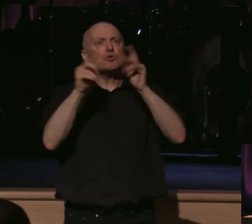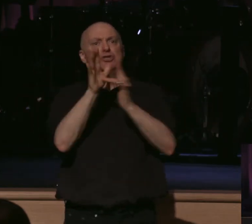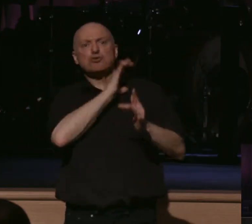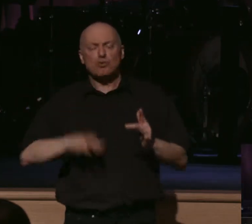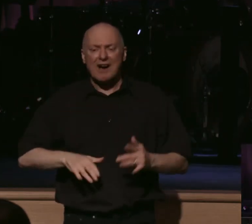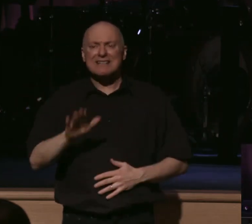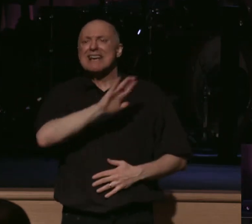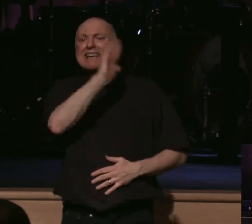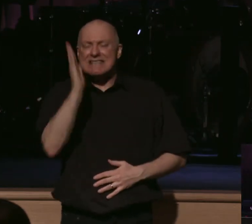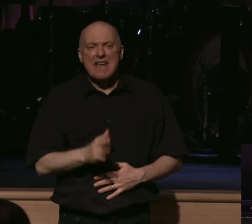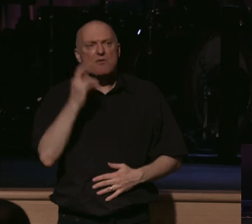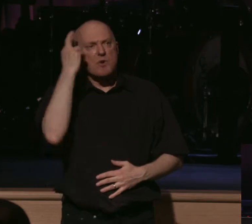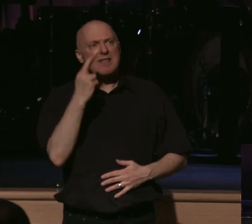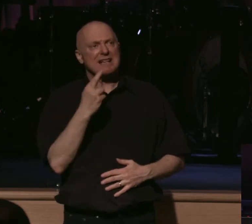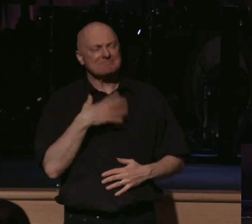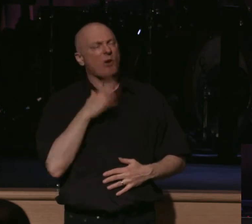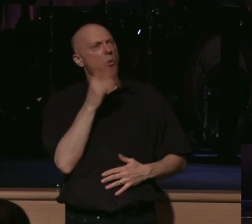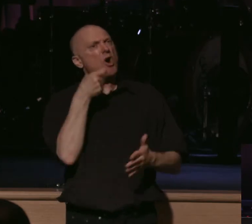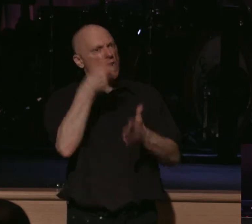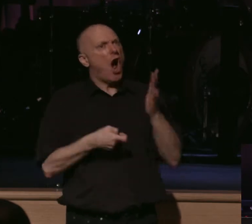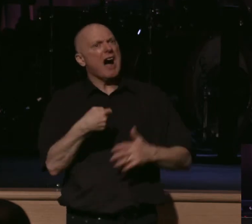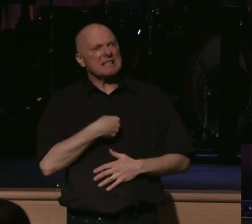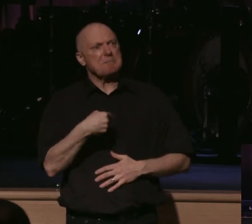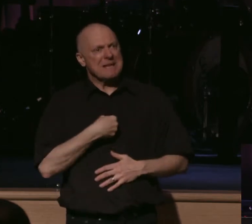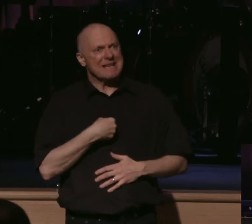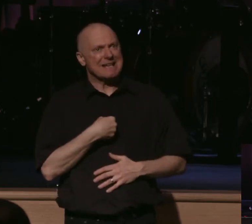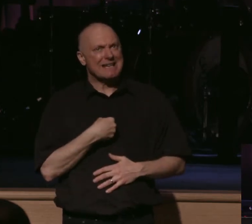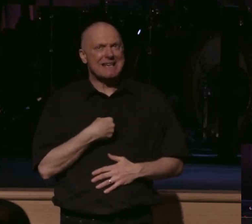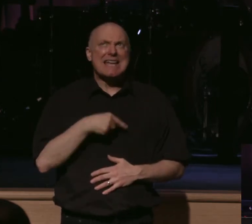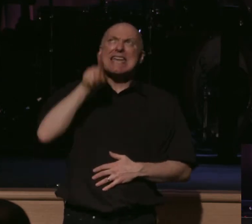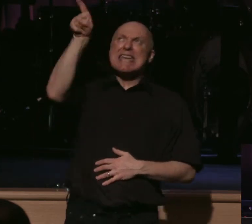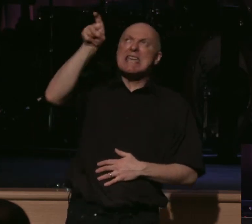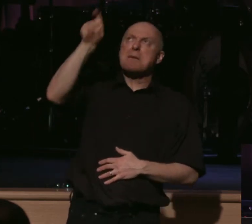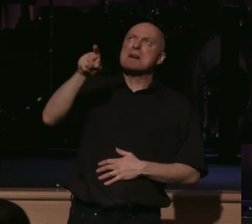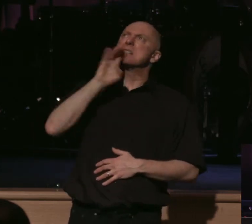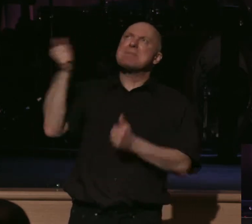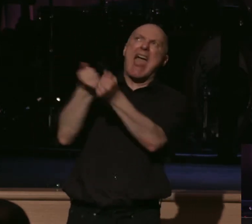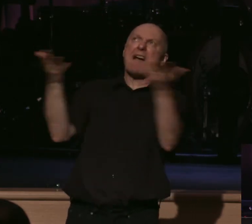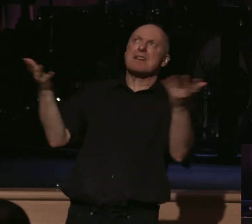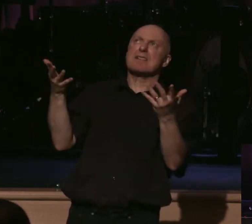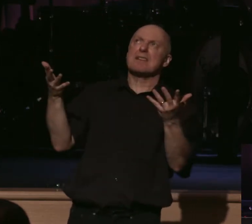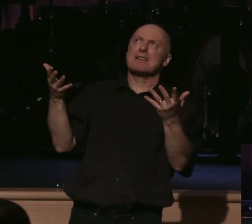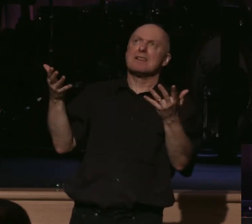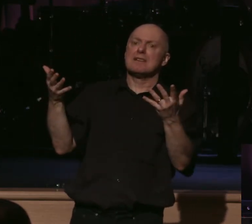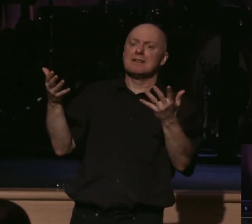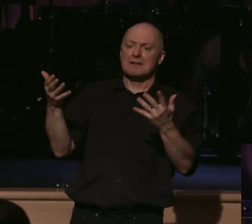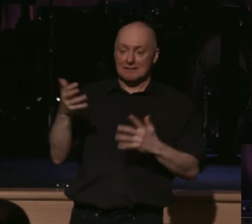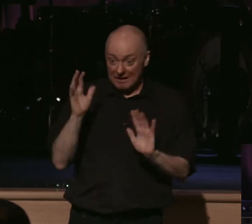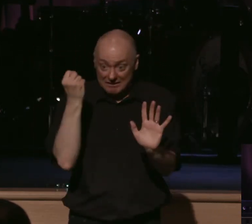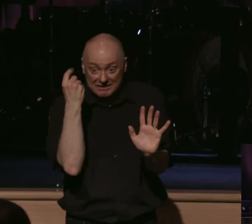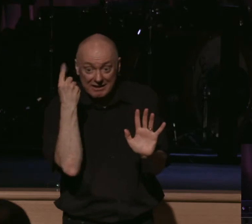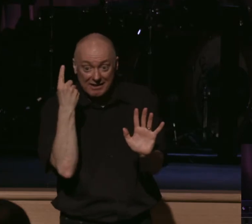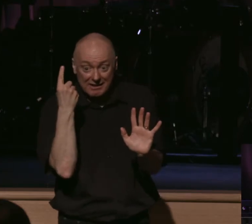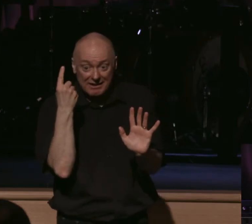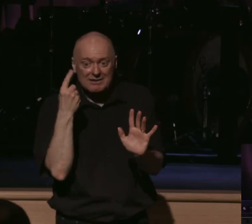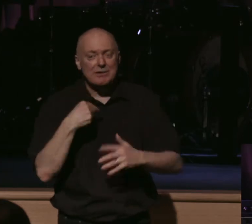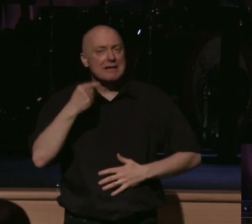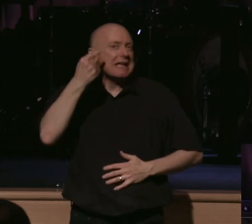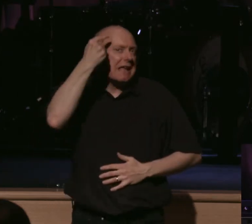truly counted the cost of him being all and them being secondary. So they have intellectually an